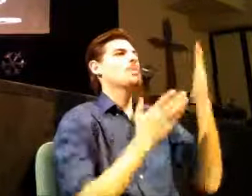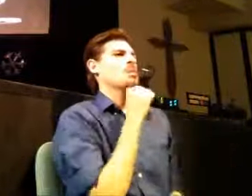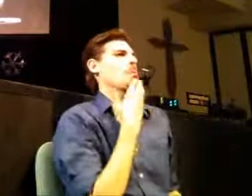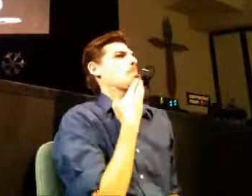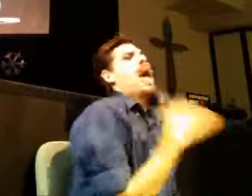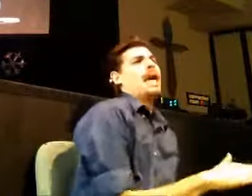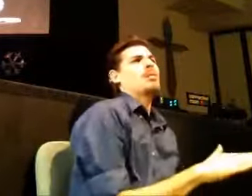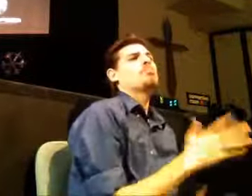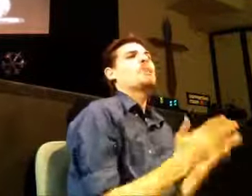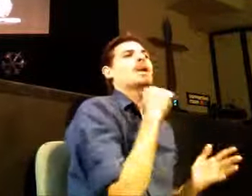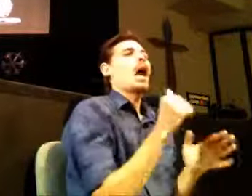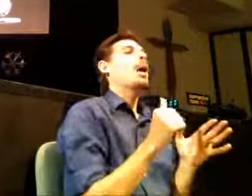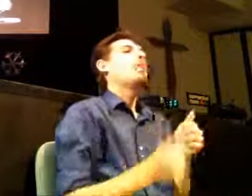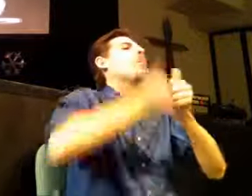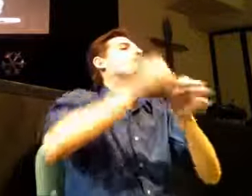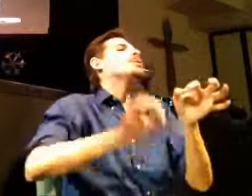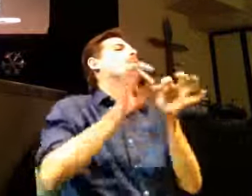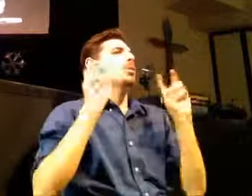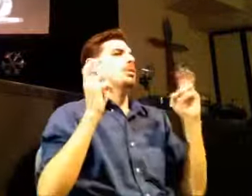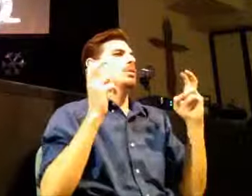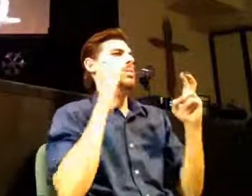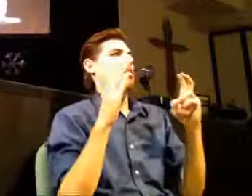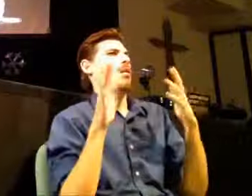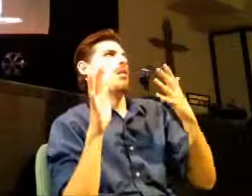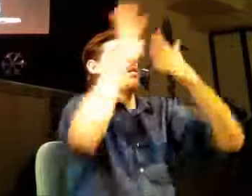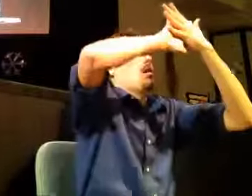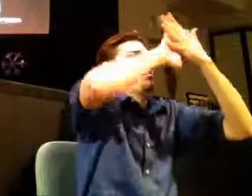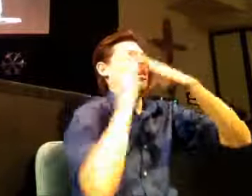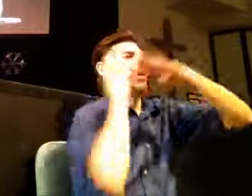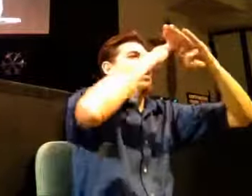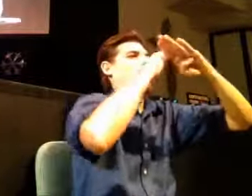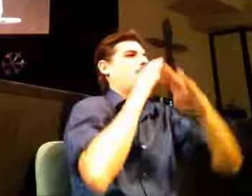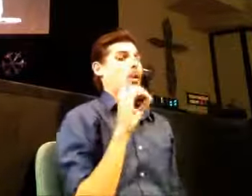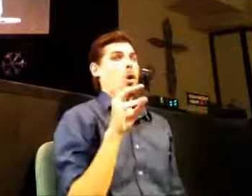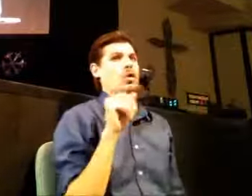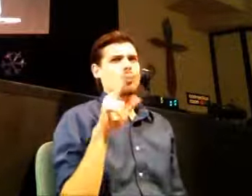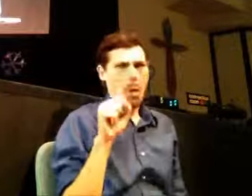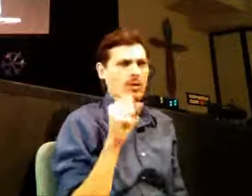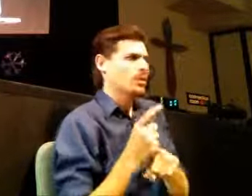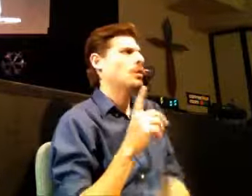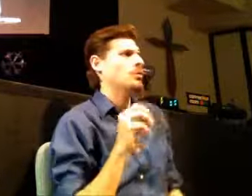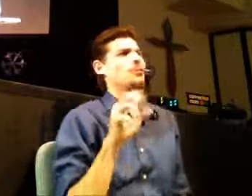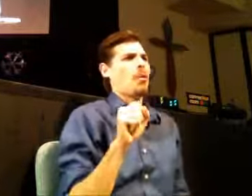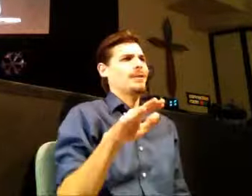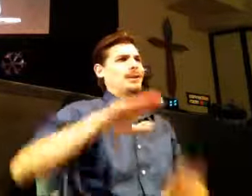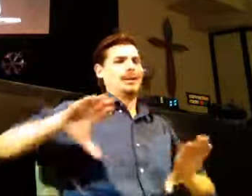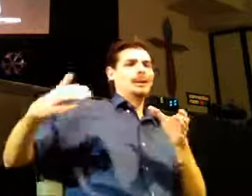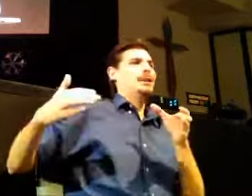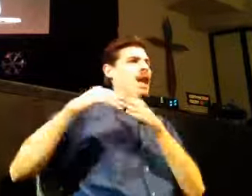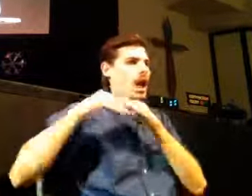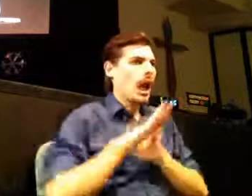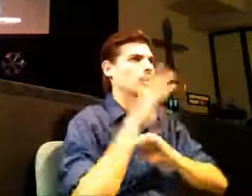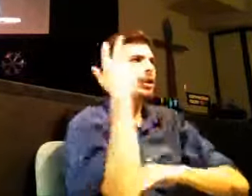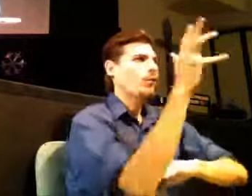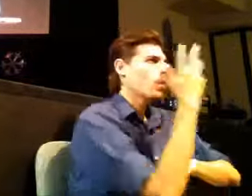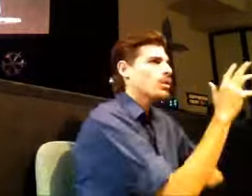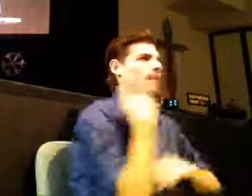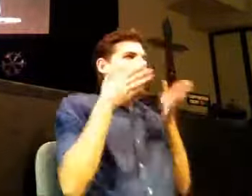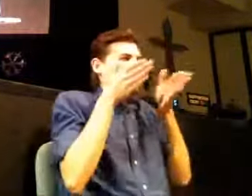important thing and so of course you know the hobbits think or the hobbits and the dwarves they go in there and that trail is kind of symbolic of that thing that they've to stick to symbolic